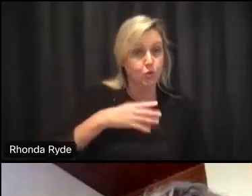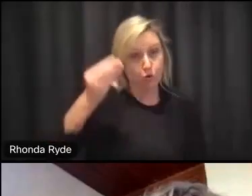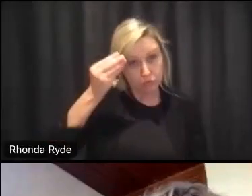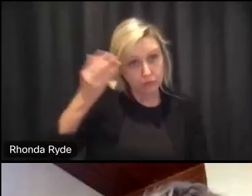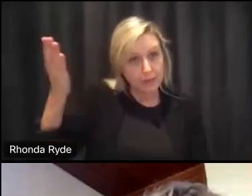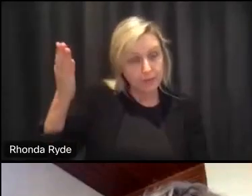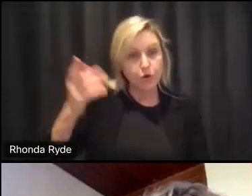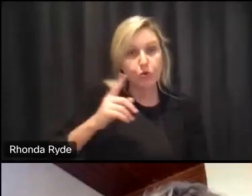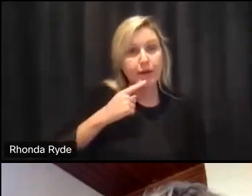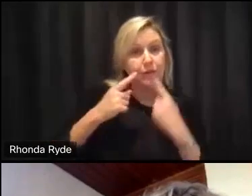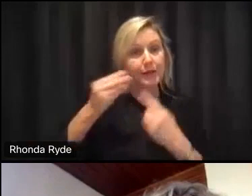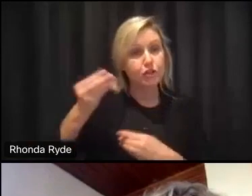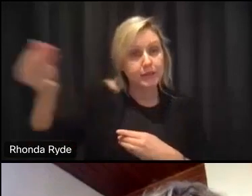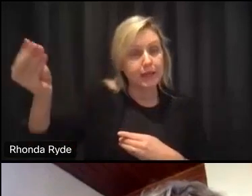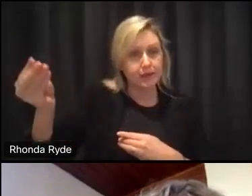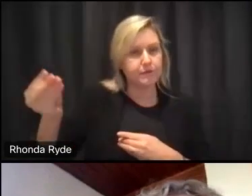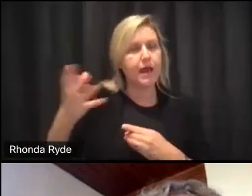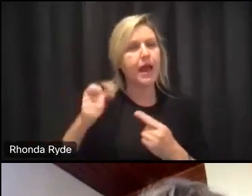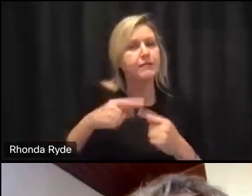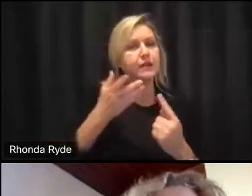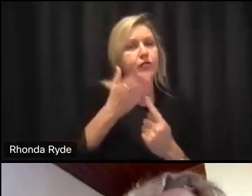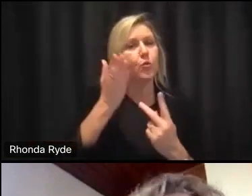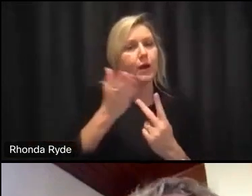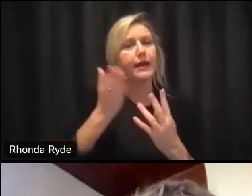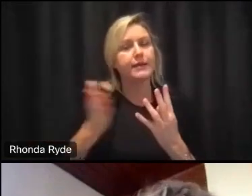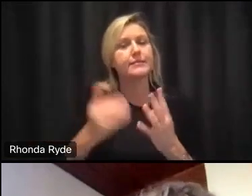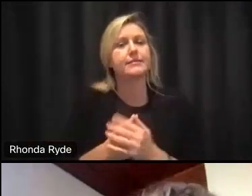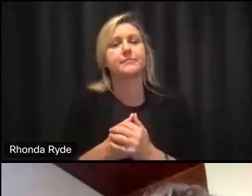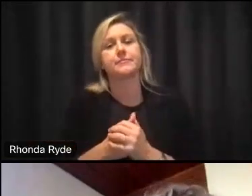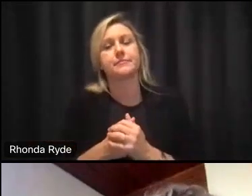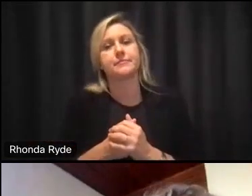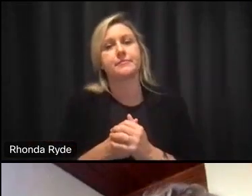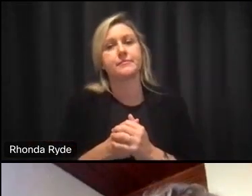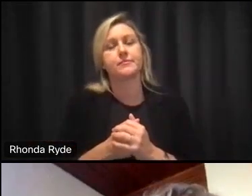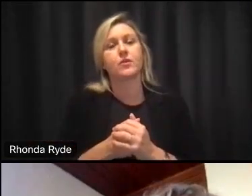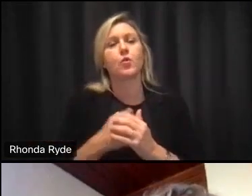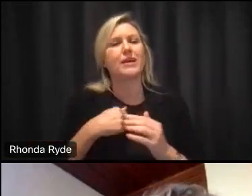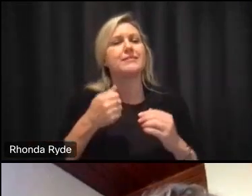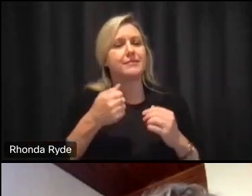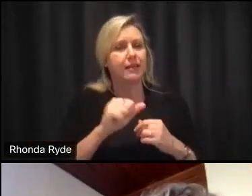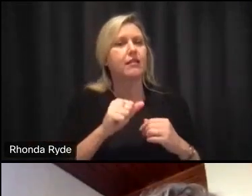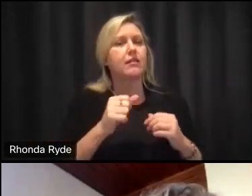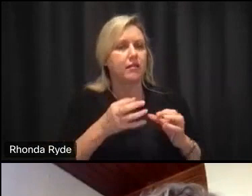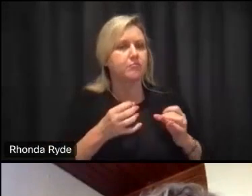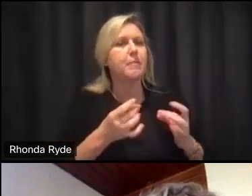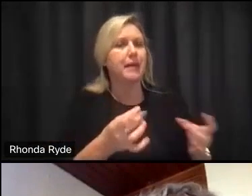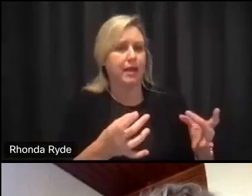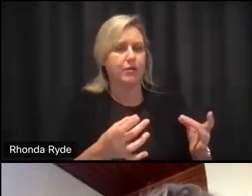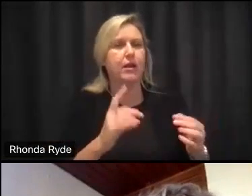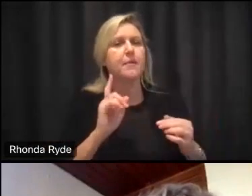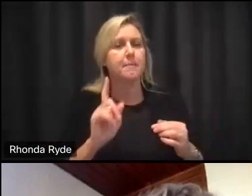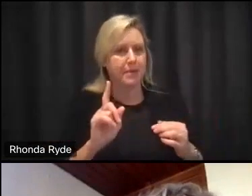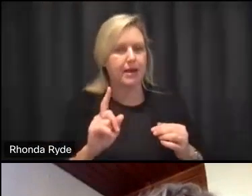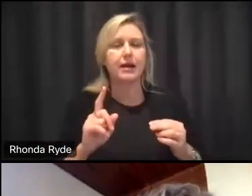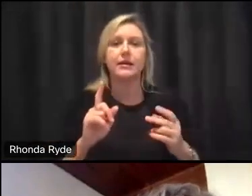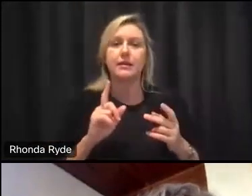all of you to do that uh it's it's all sort of uh in the process of being built um so for now i would